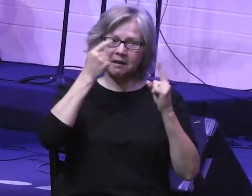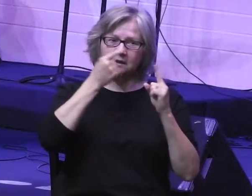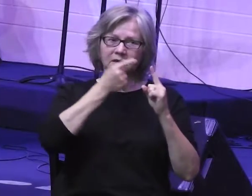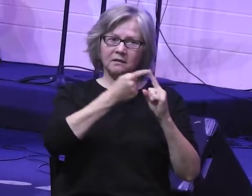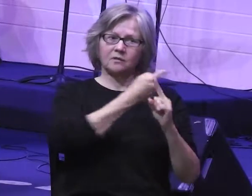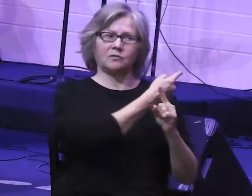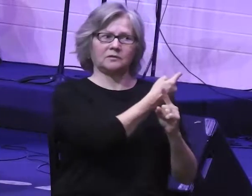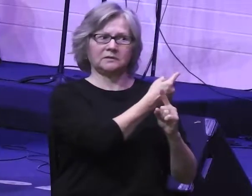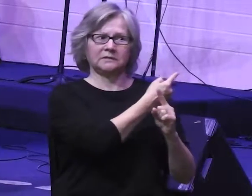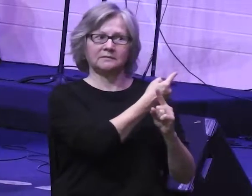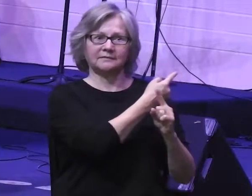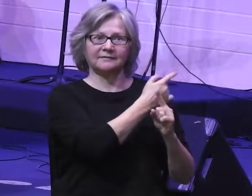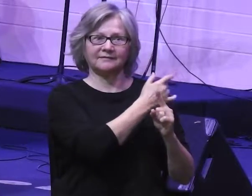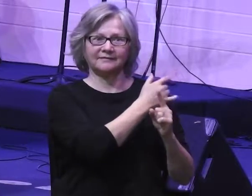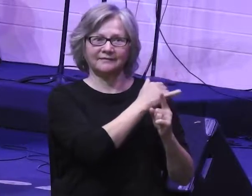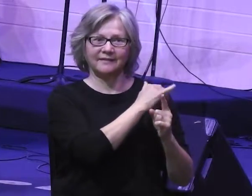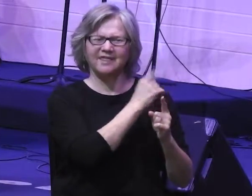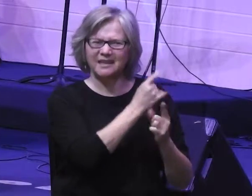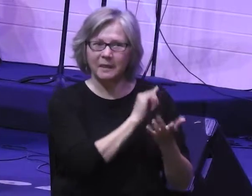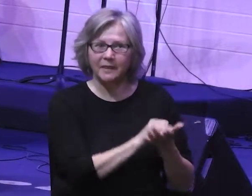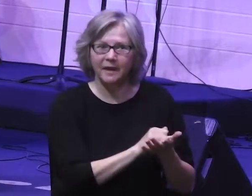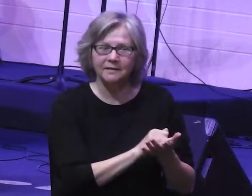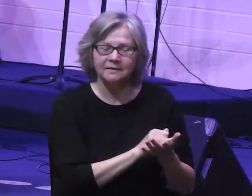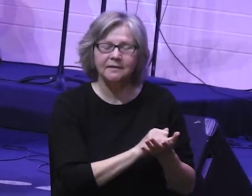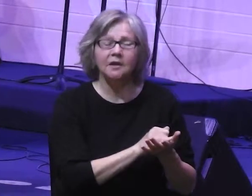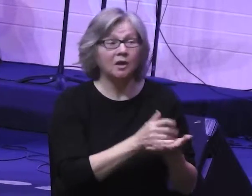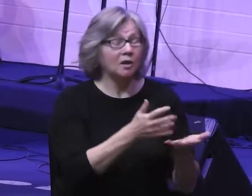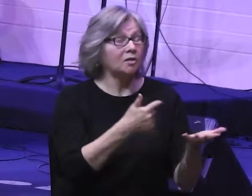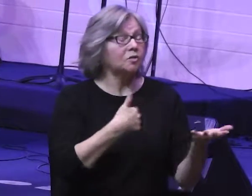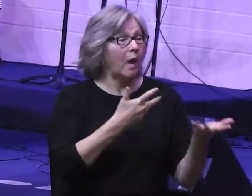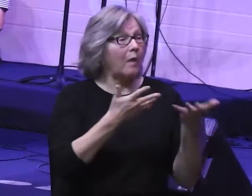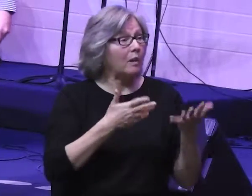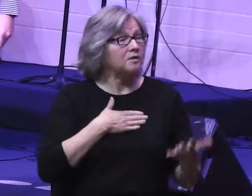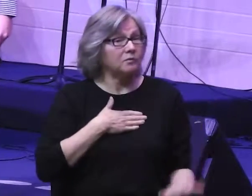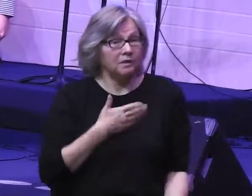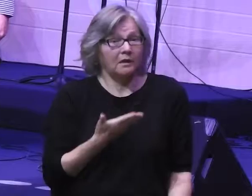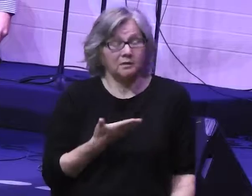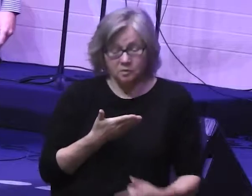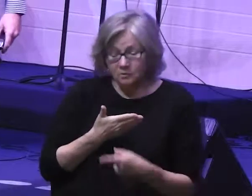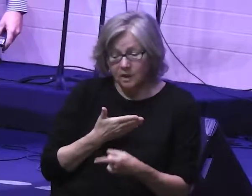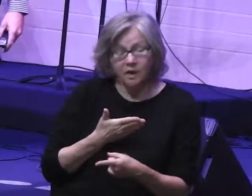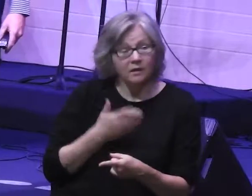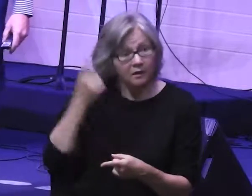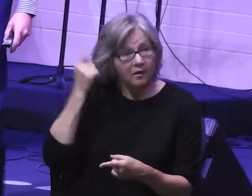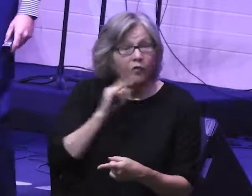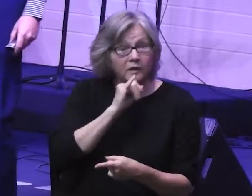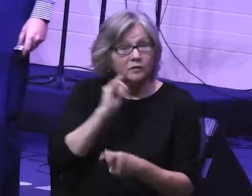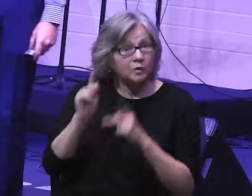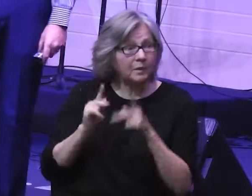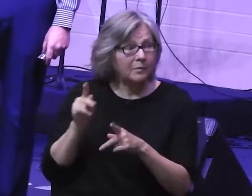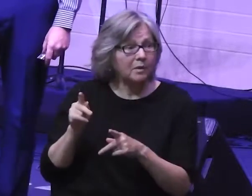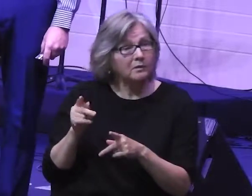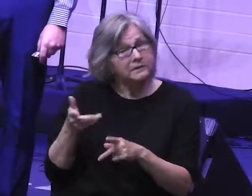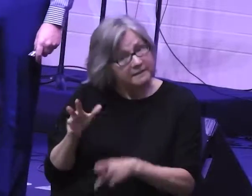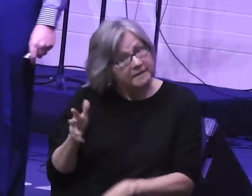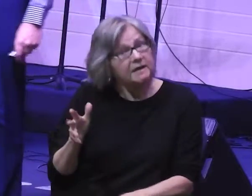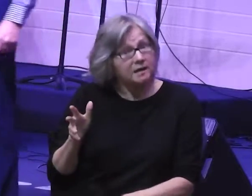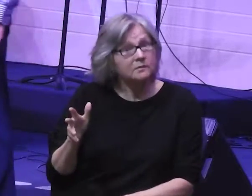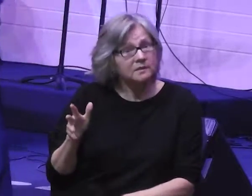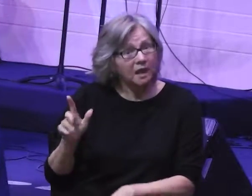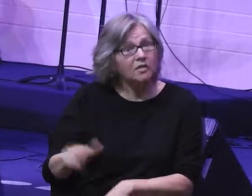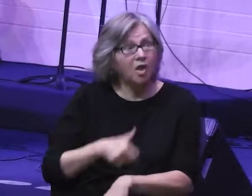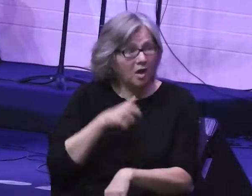of start to go these places, right? So, I want to acknowledge that for Israel, this probably did